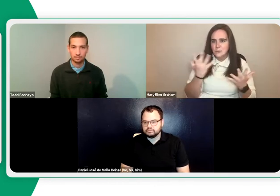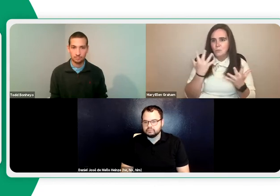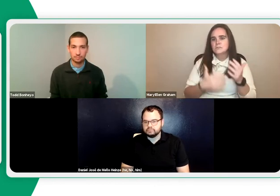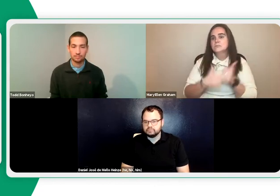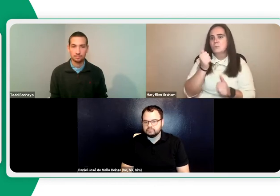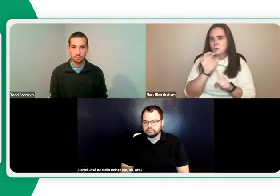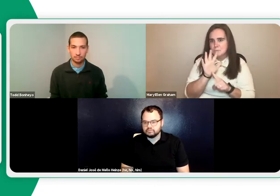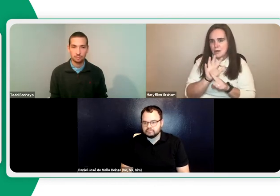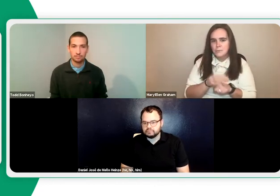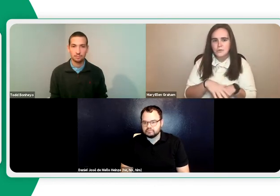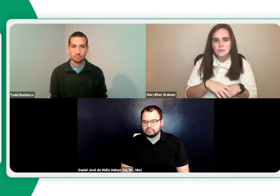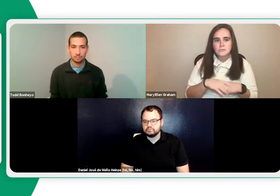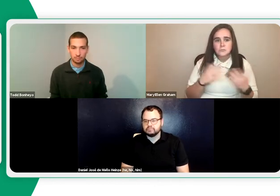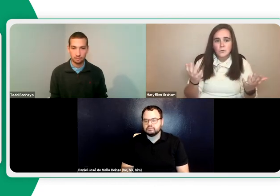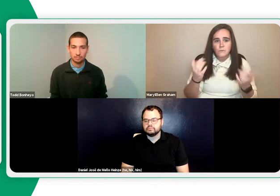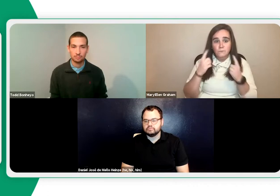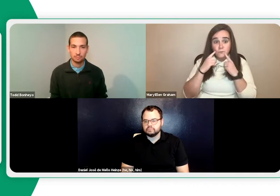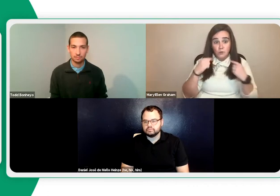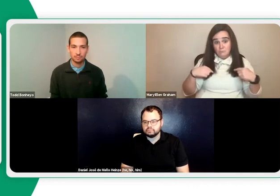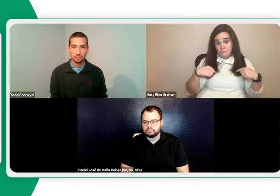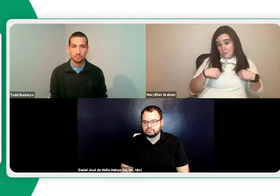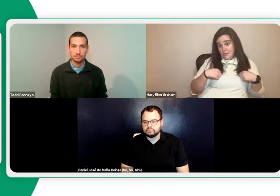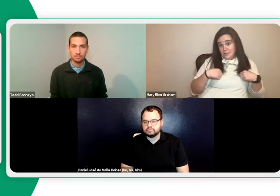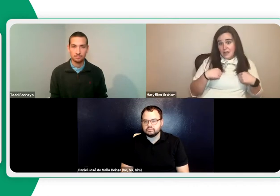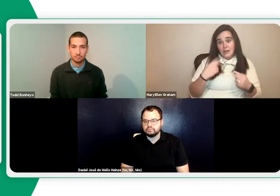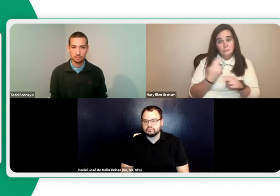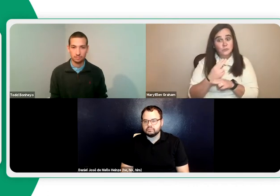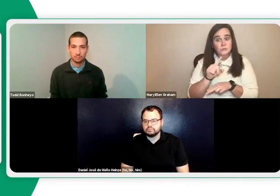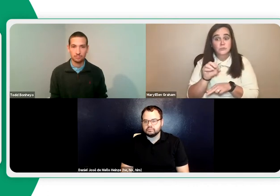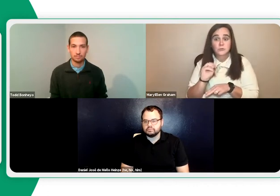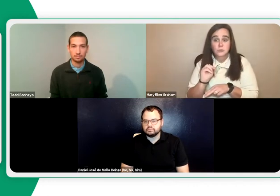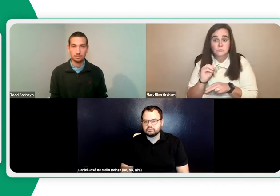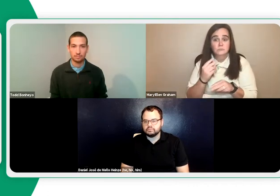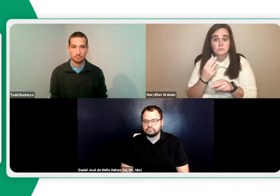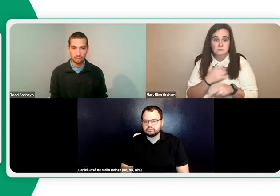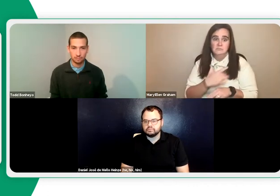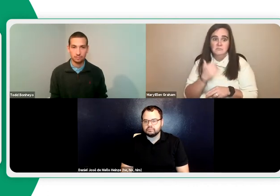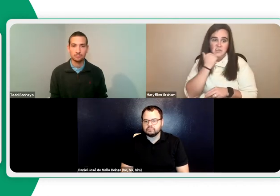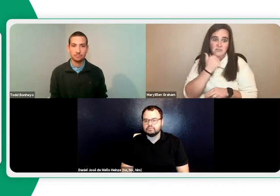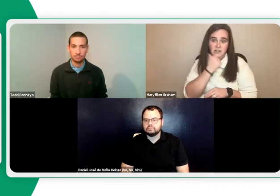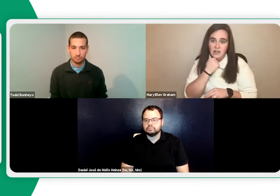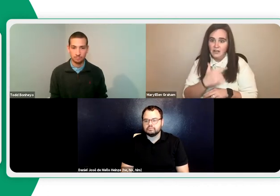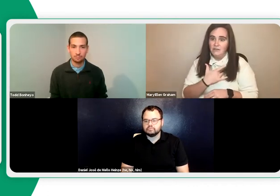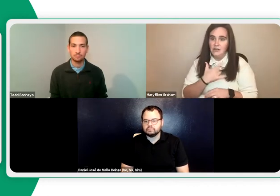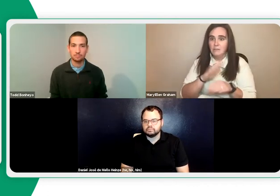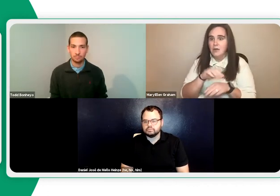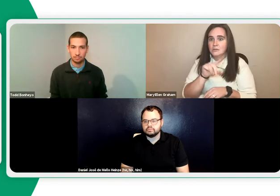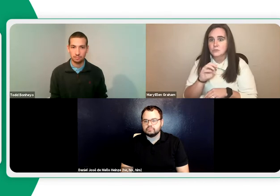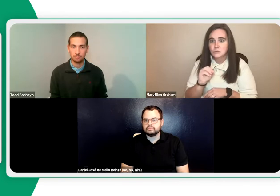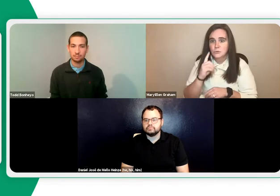and answer so we can see the most popular platforms. For myself, I use Zoom typically every day.